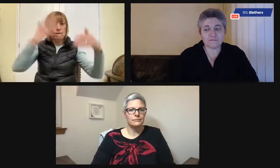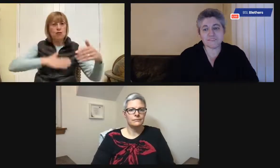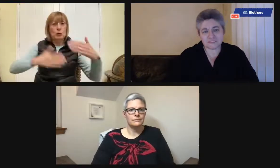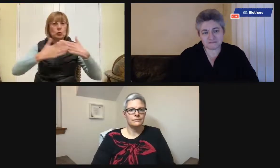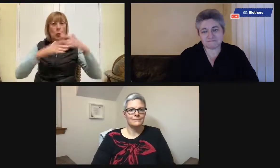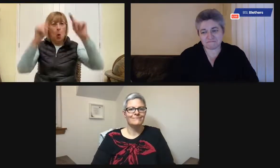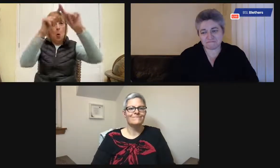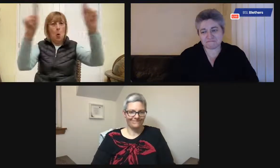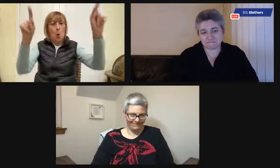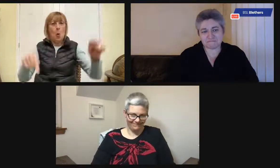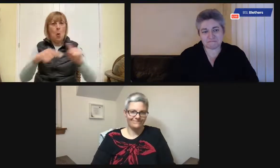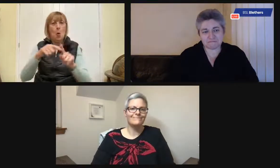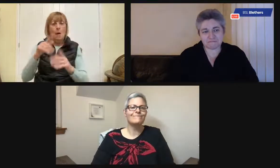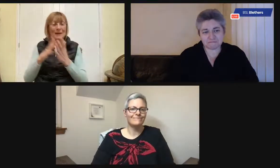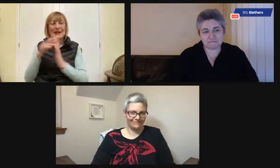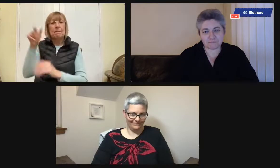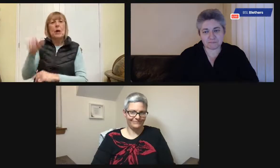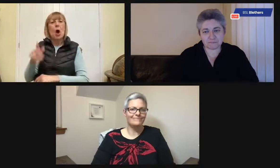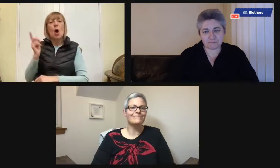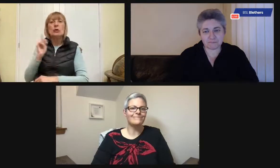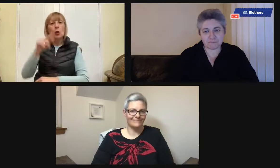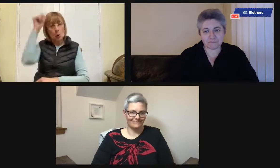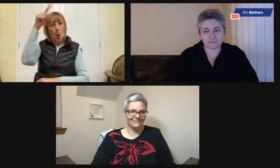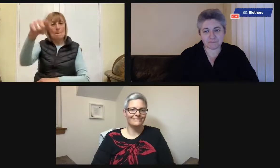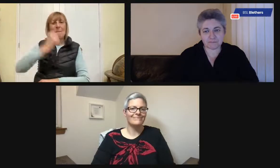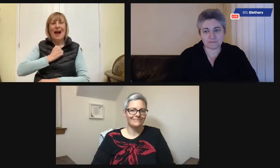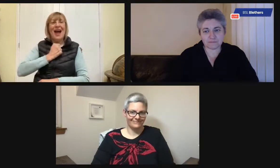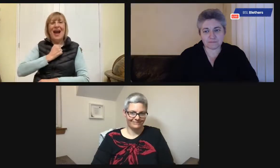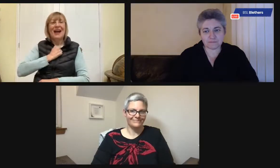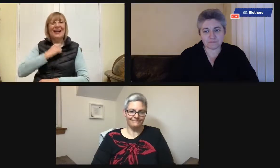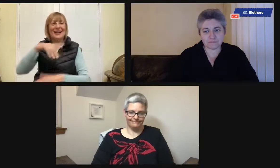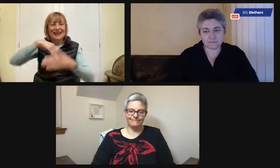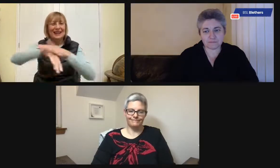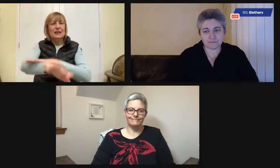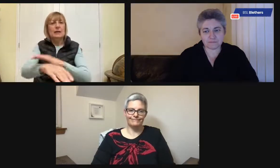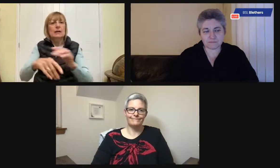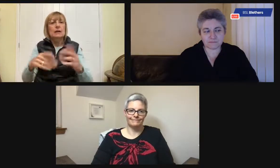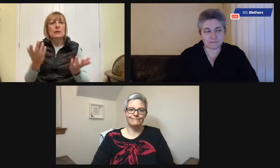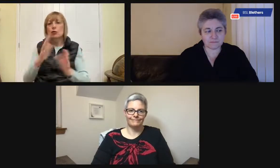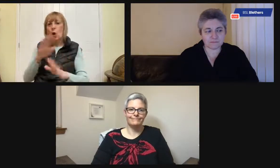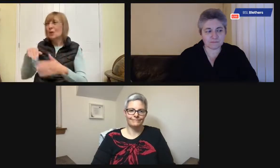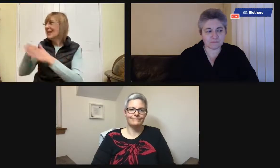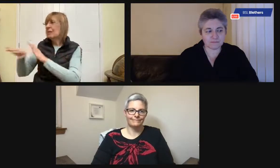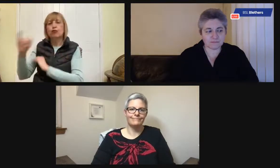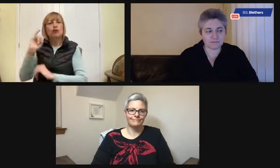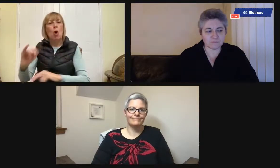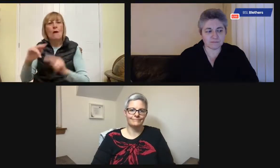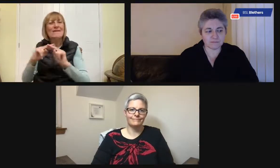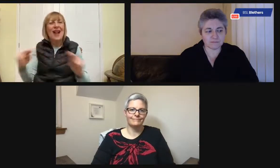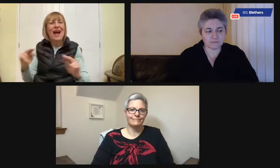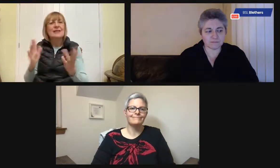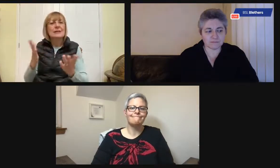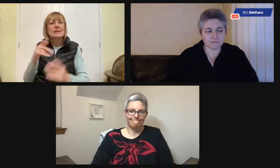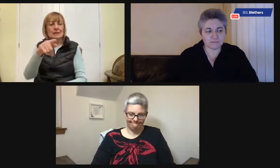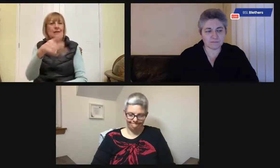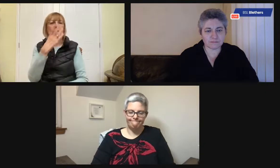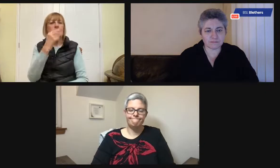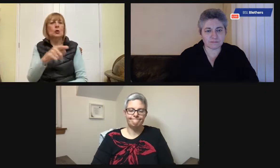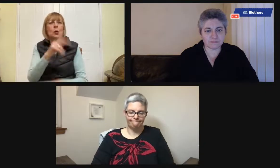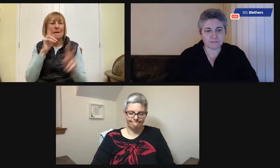it can be really useful to have a photograph on the front door who lives here. You know, so this is my door. I'm not going into